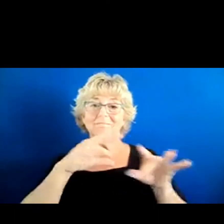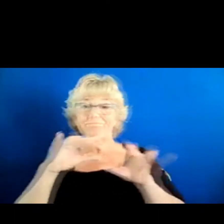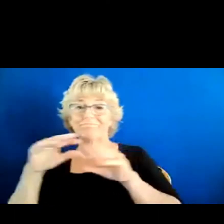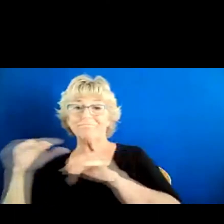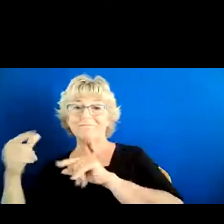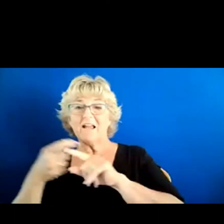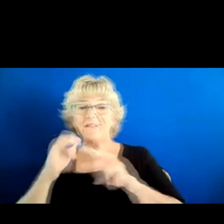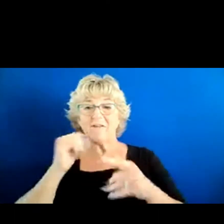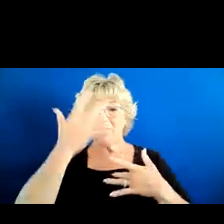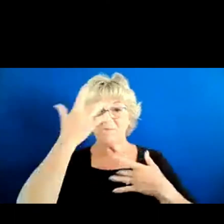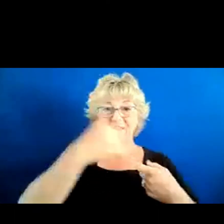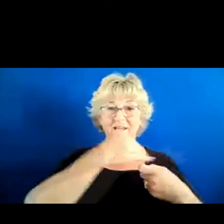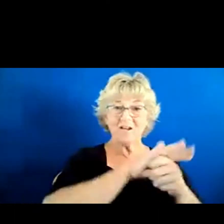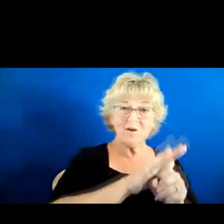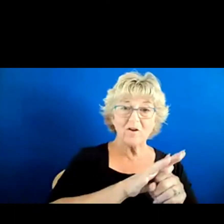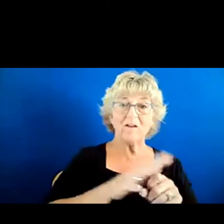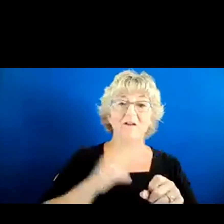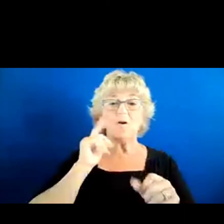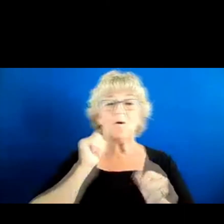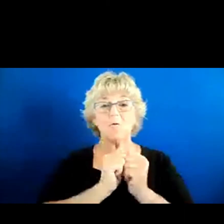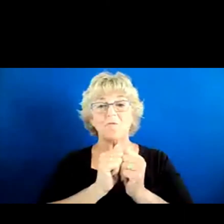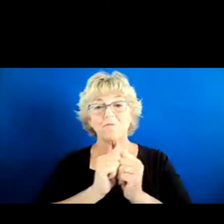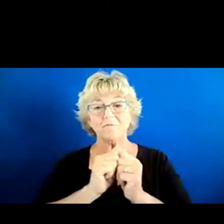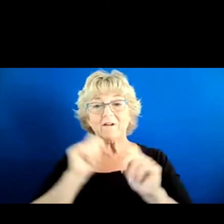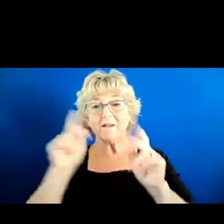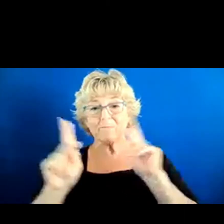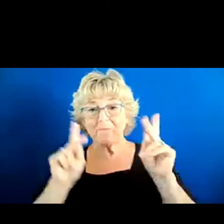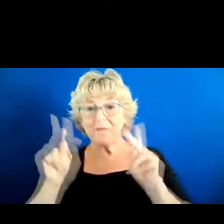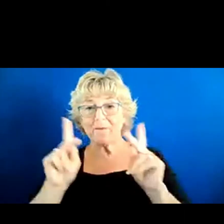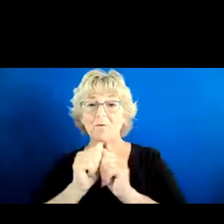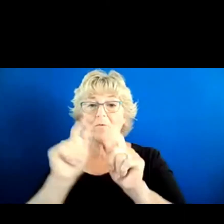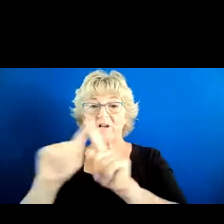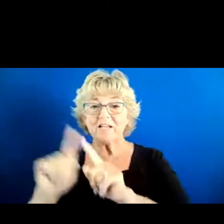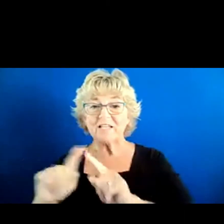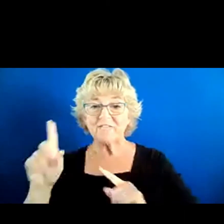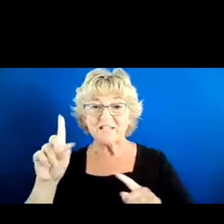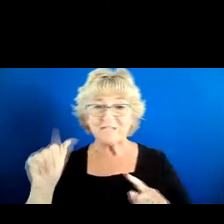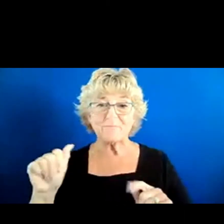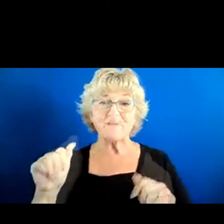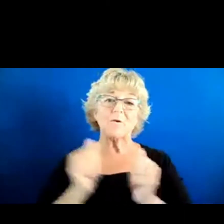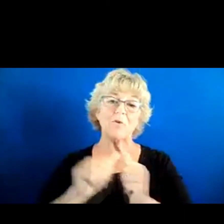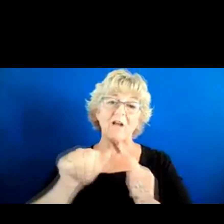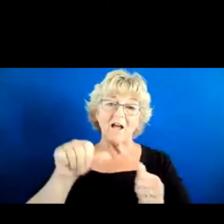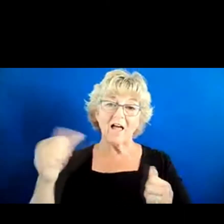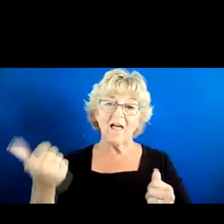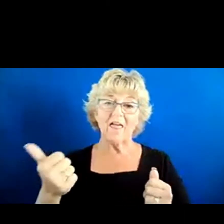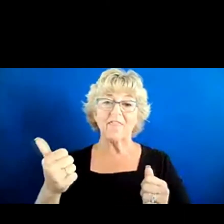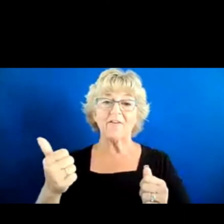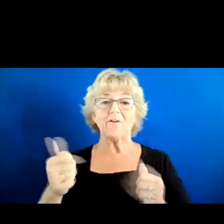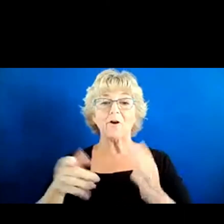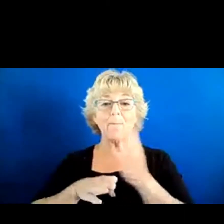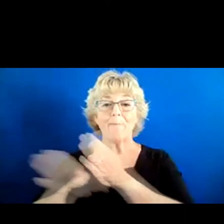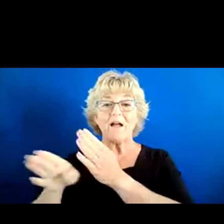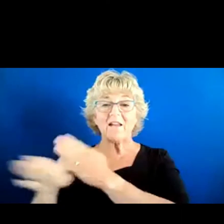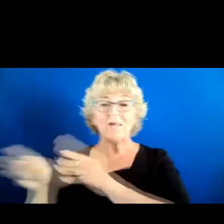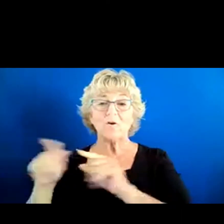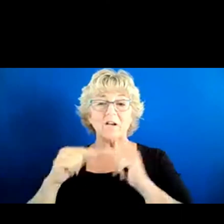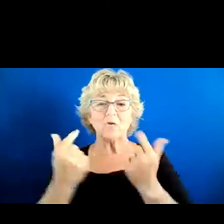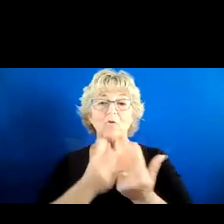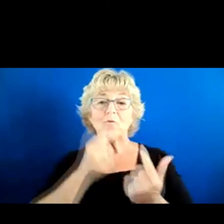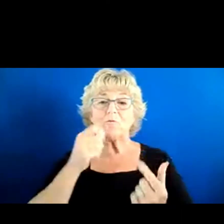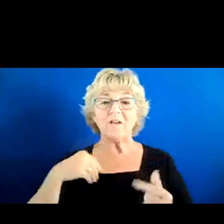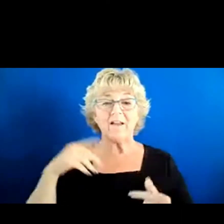for people with all types of disabilities, including people who are also members of other minority groups who have disabilities,